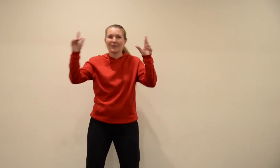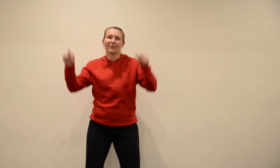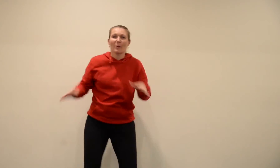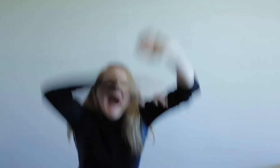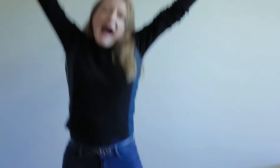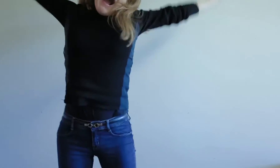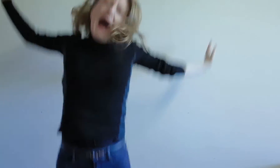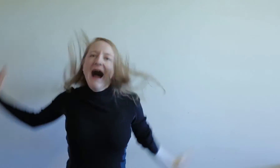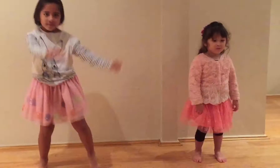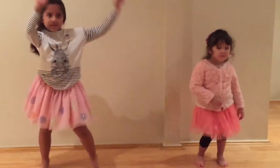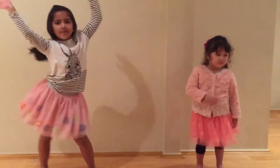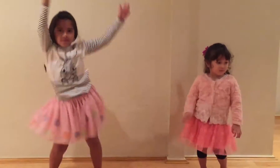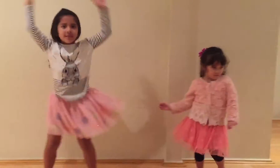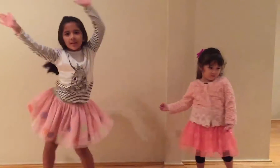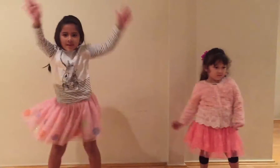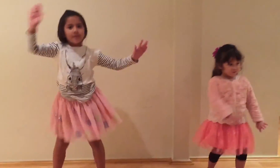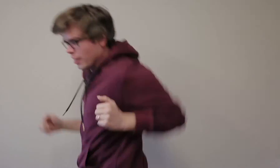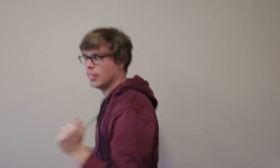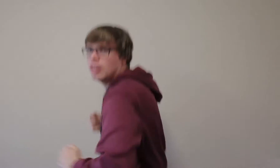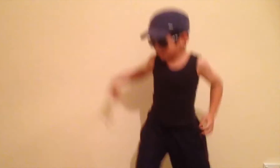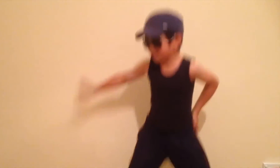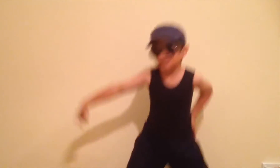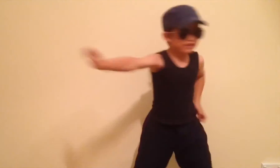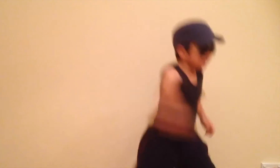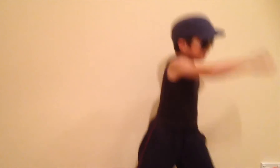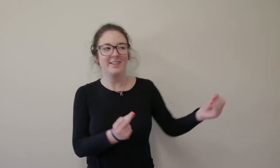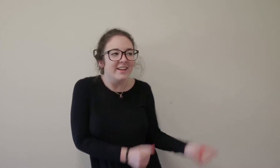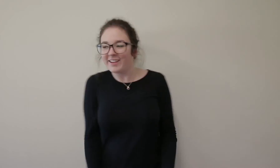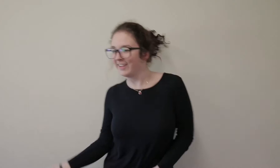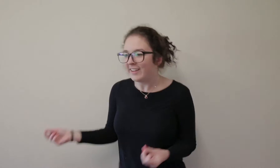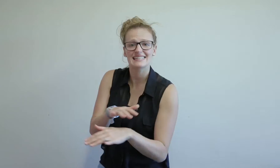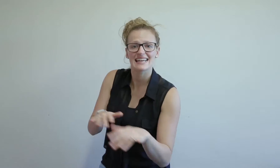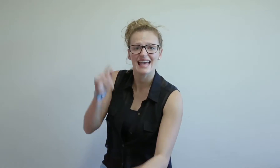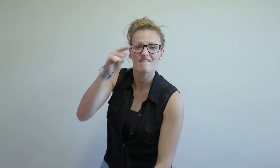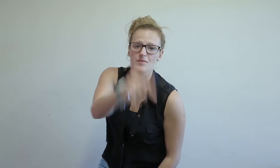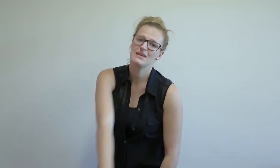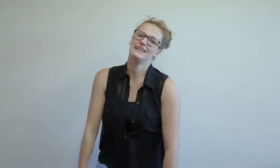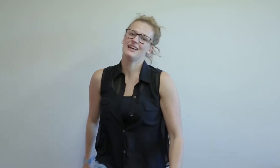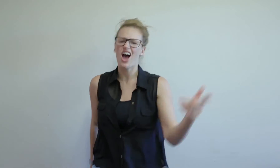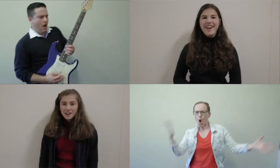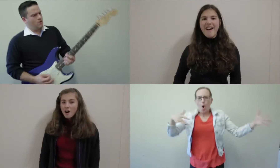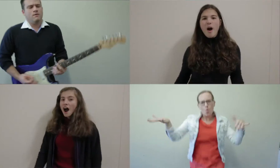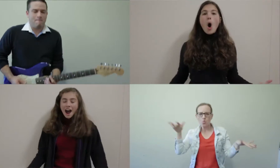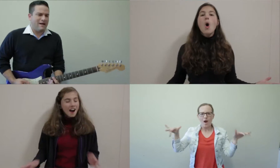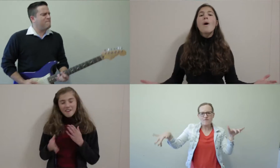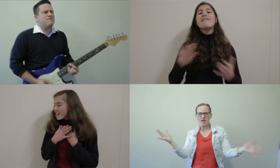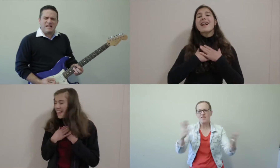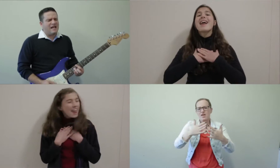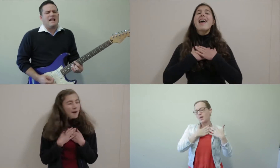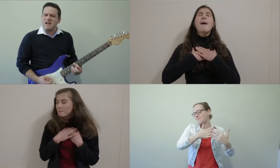leaves From the bottom to the top of the tallest trees You are everything that I'll ever need And they can't take that from me Oh, I feel it